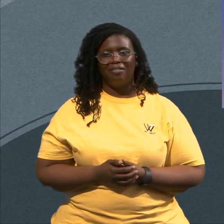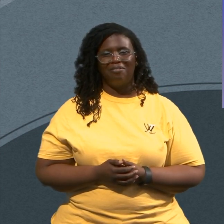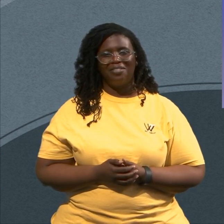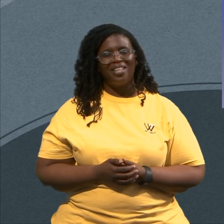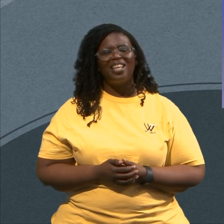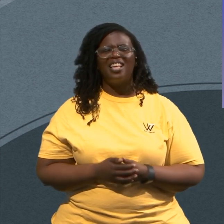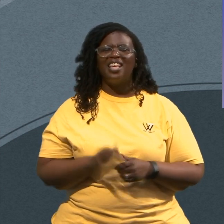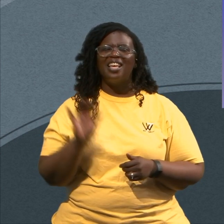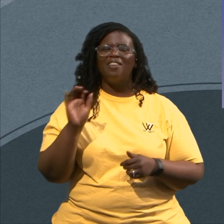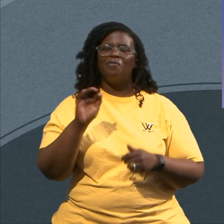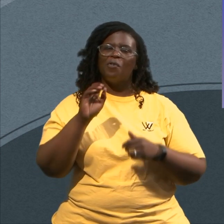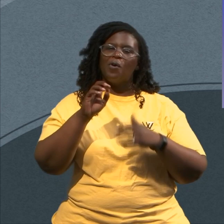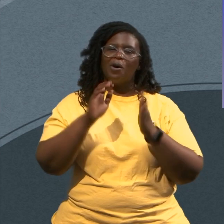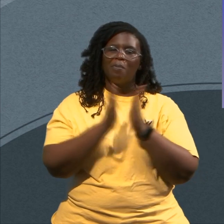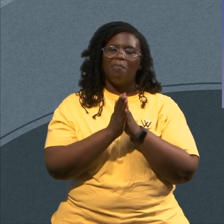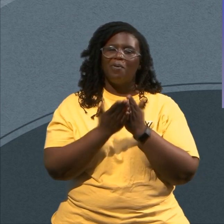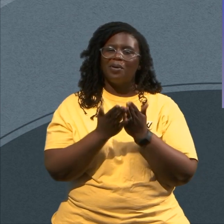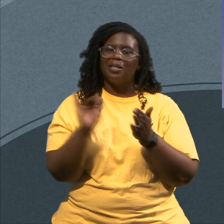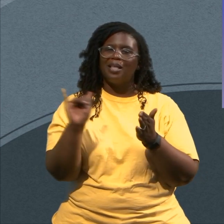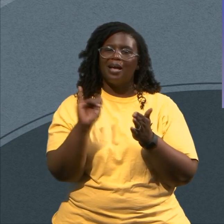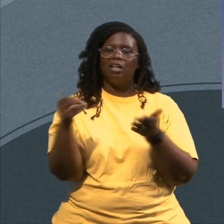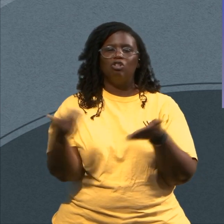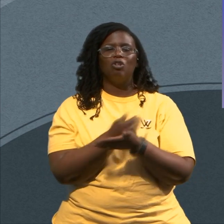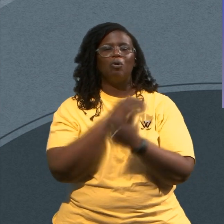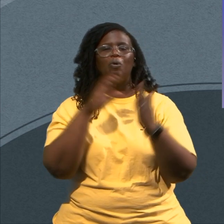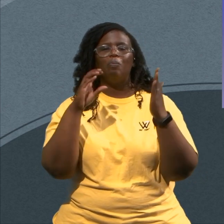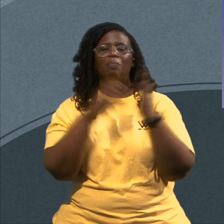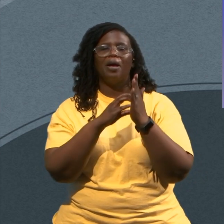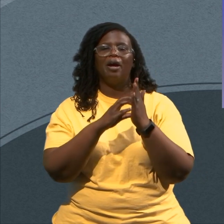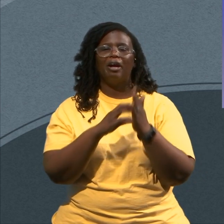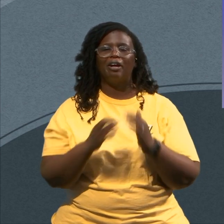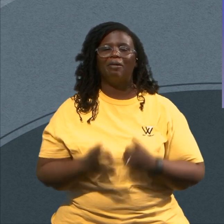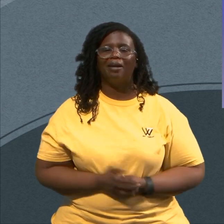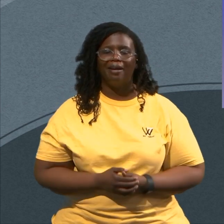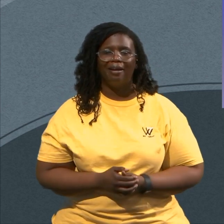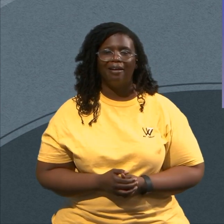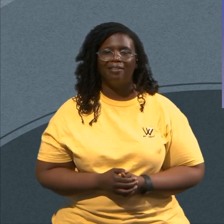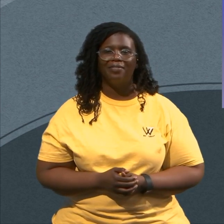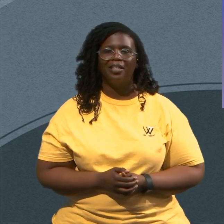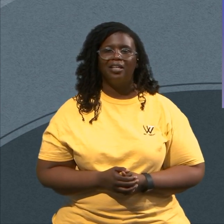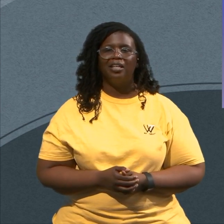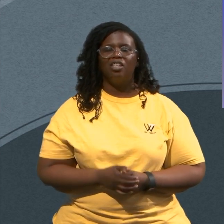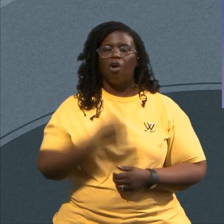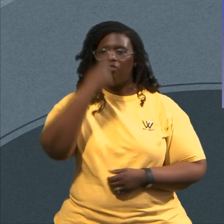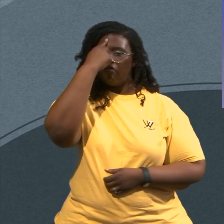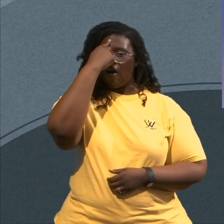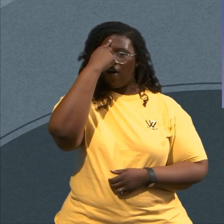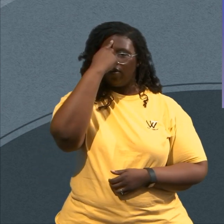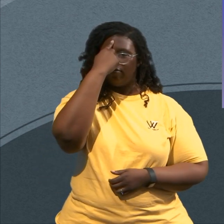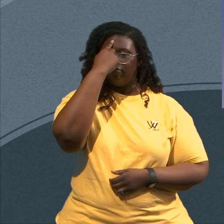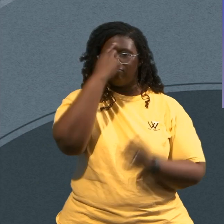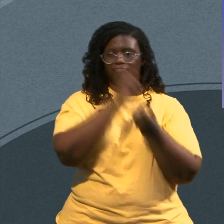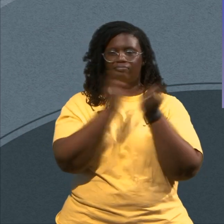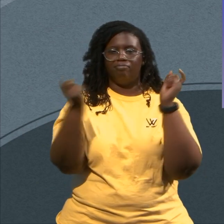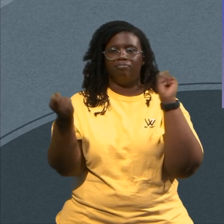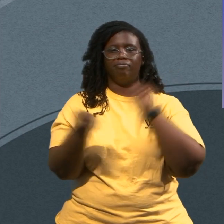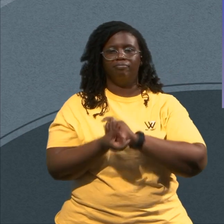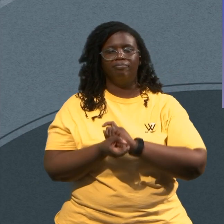It means There's a transition In thought It means That there's